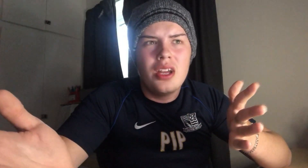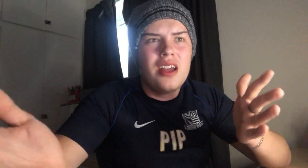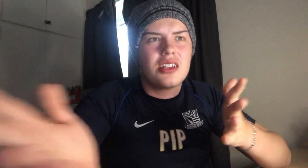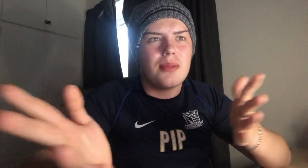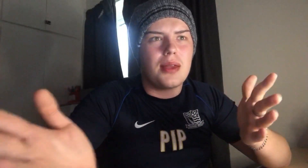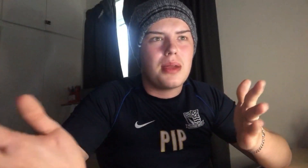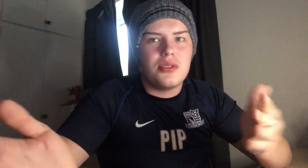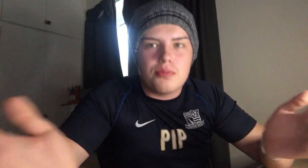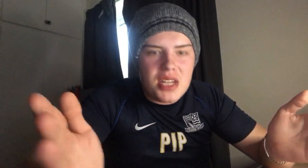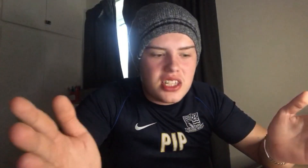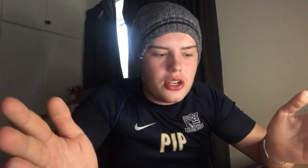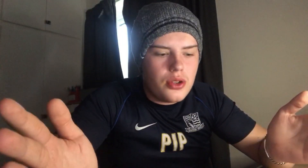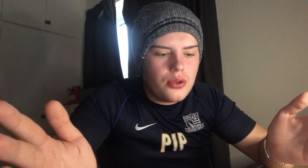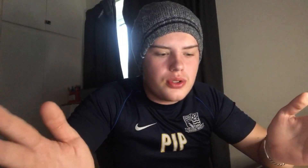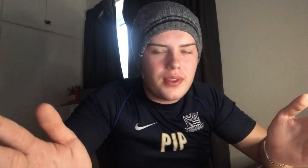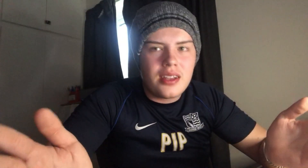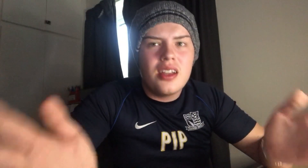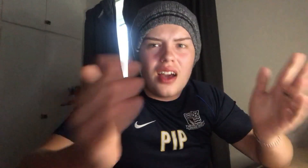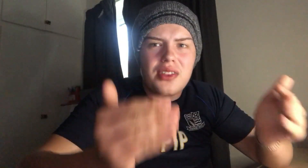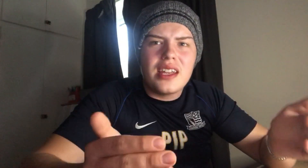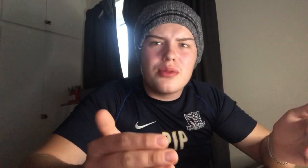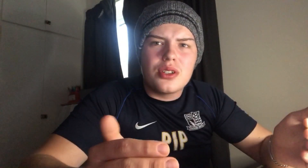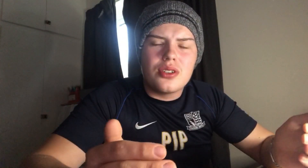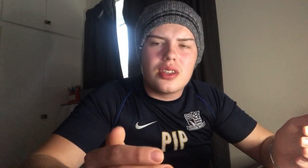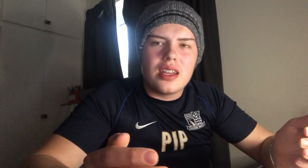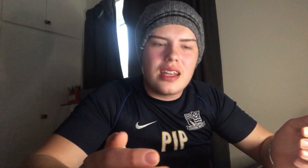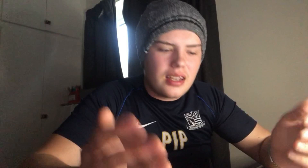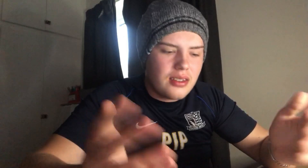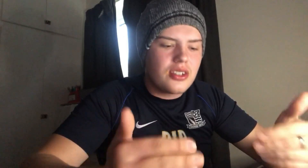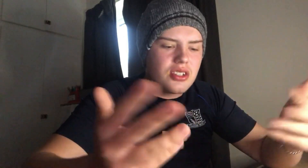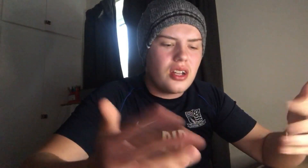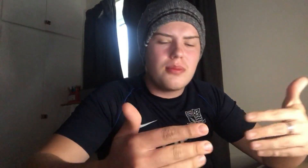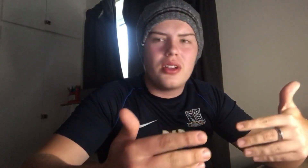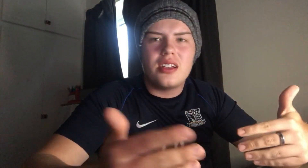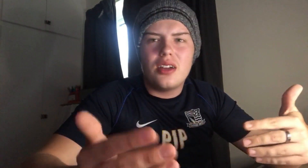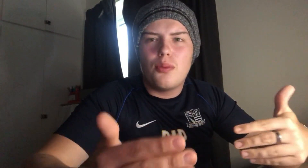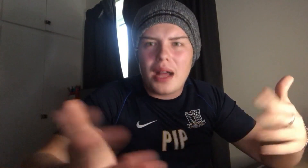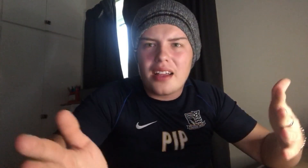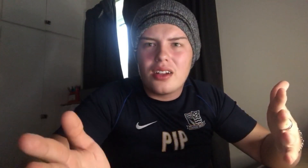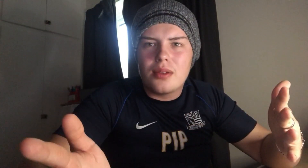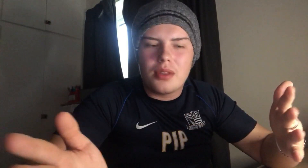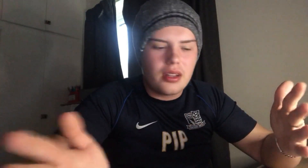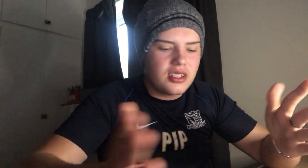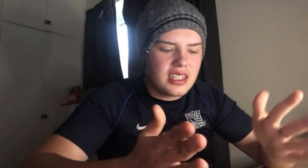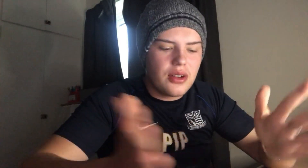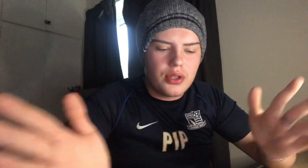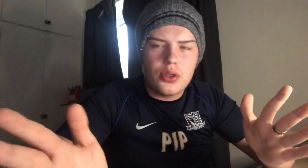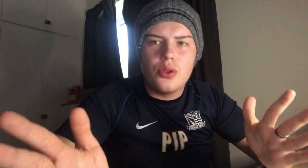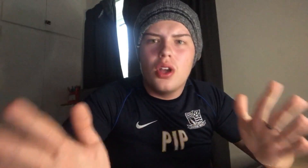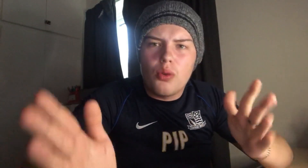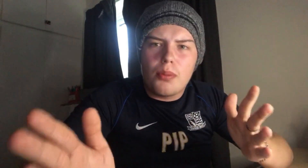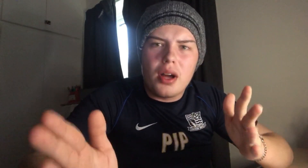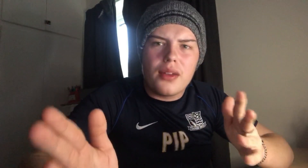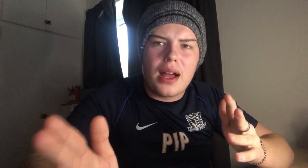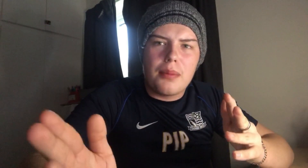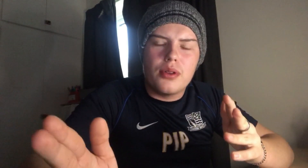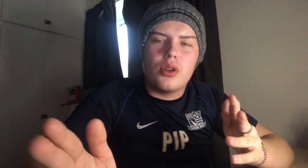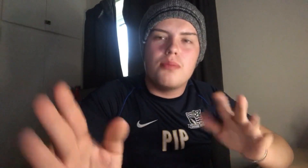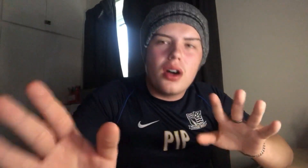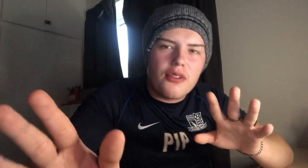some that maybe just missed the news of it, I think it was a good thing, because I'm like your little backup, like to tell you what might have happened, what you might